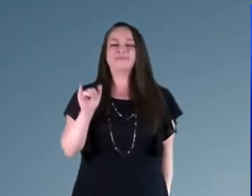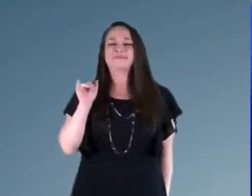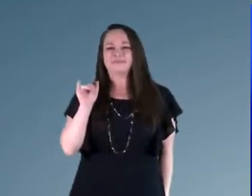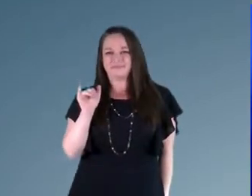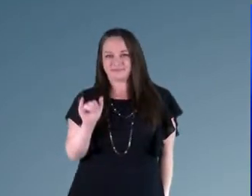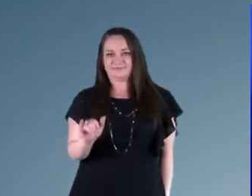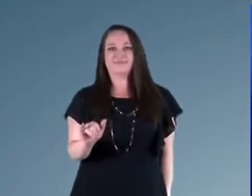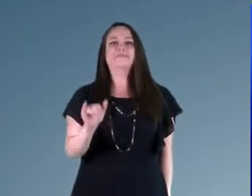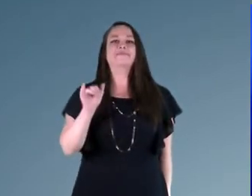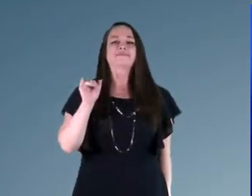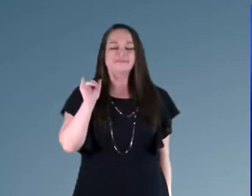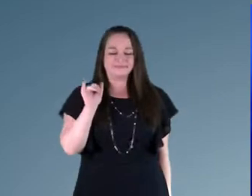am.